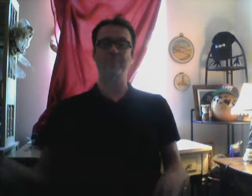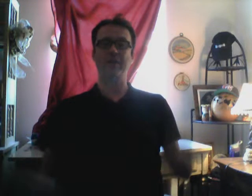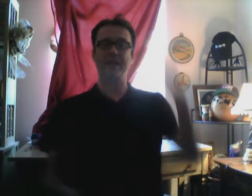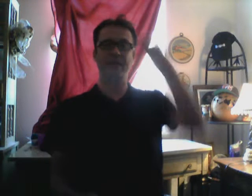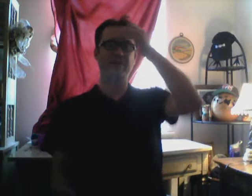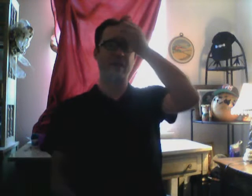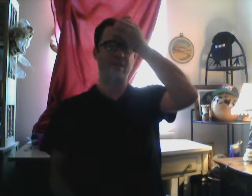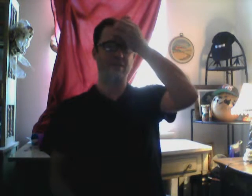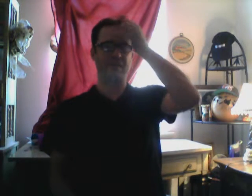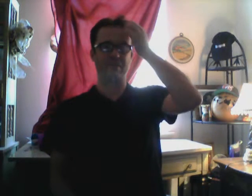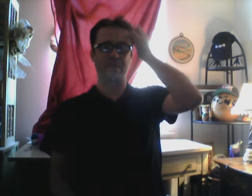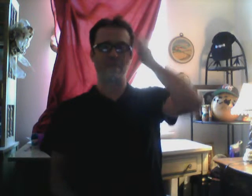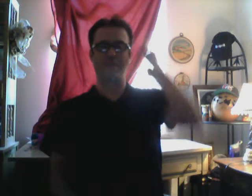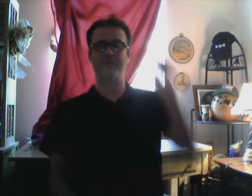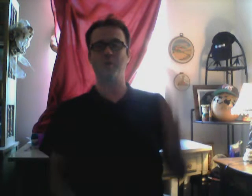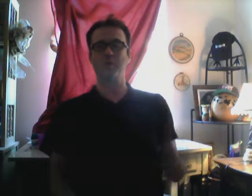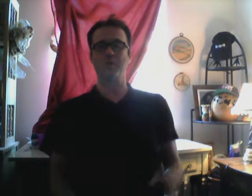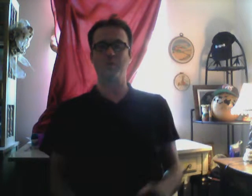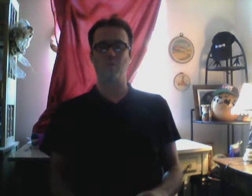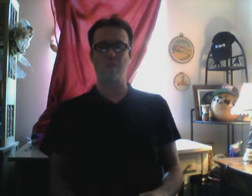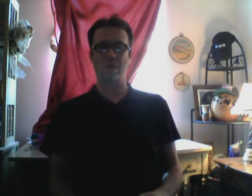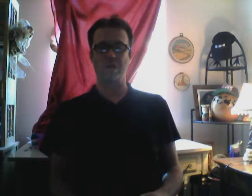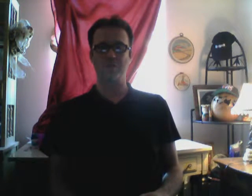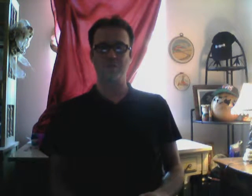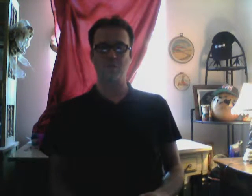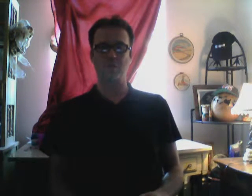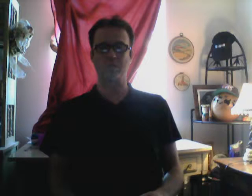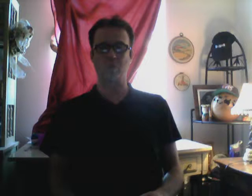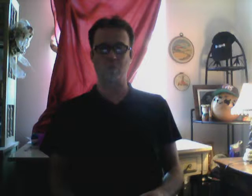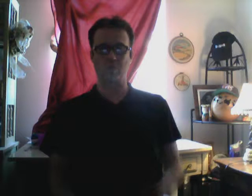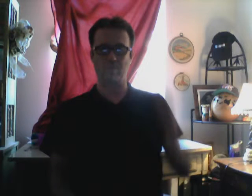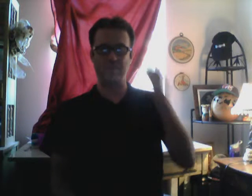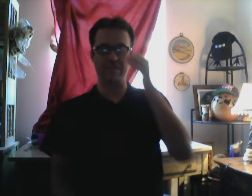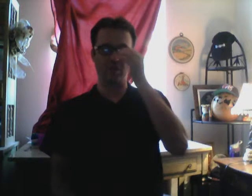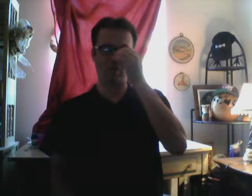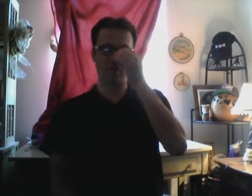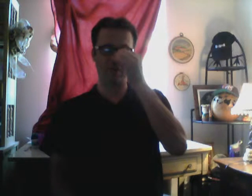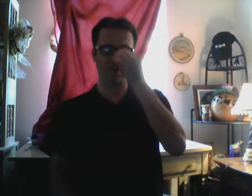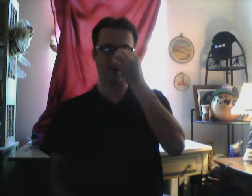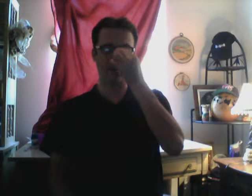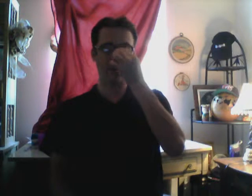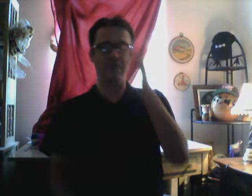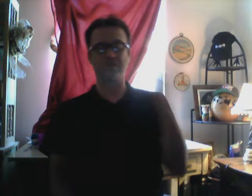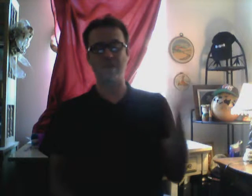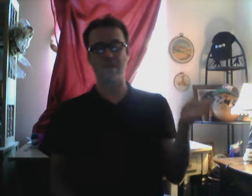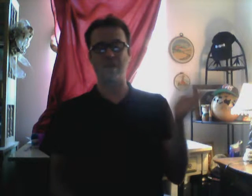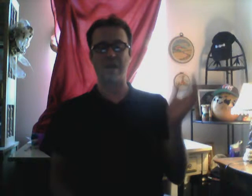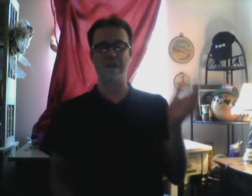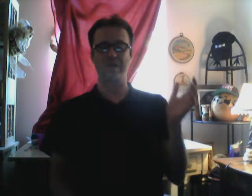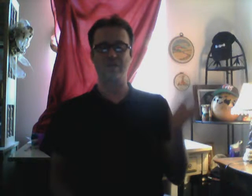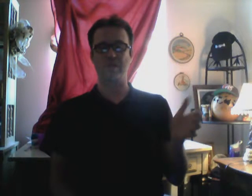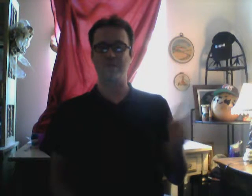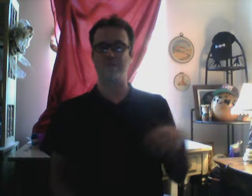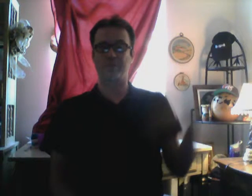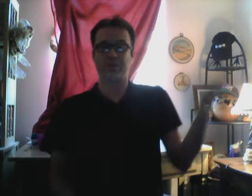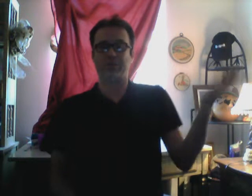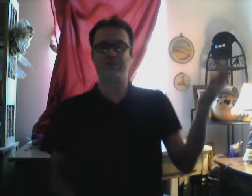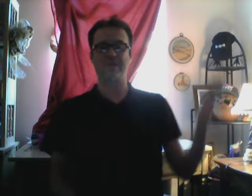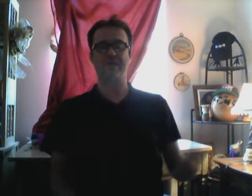planted the virus in there. Trojan. Trojan horse worm. There. It's already there. So now. I just produce. That's